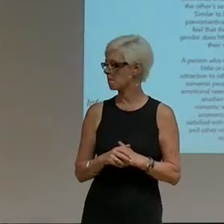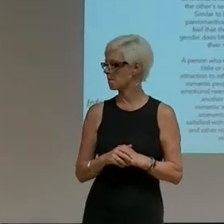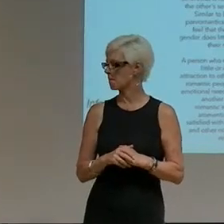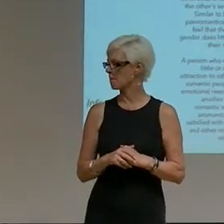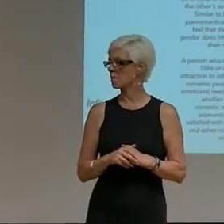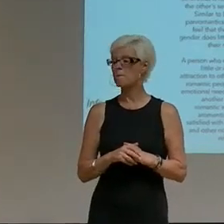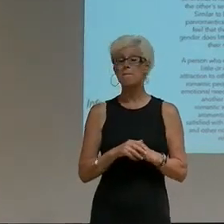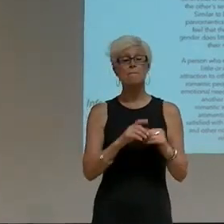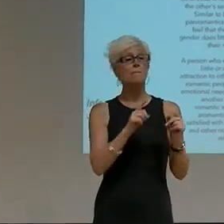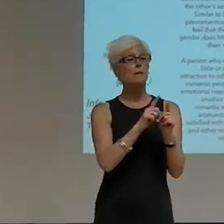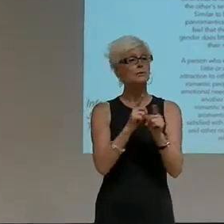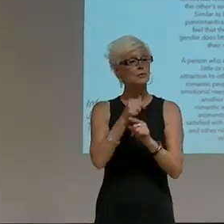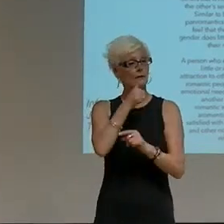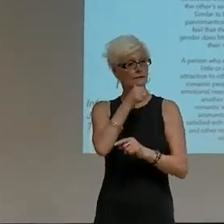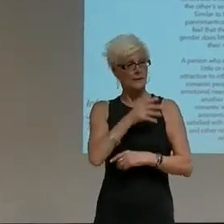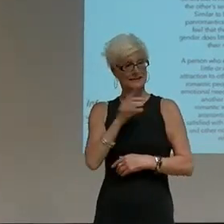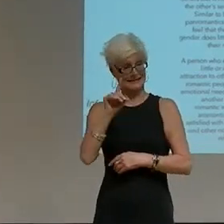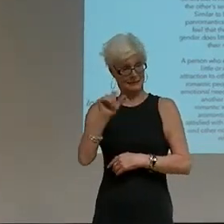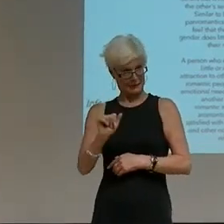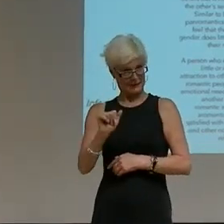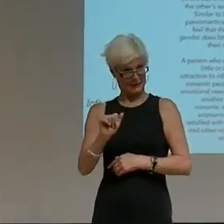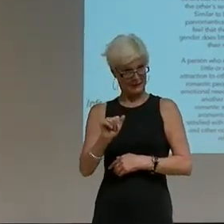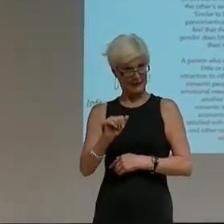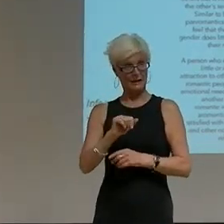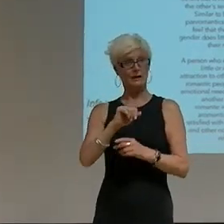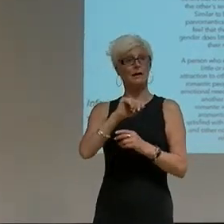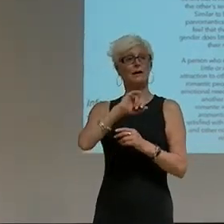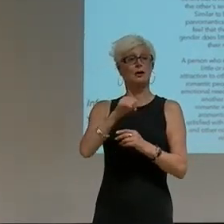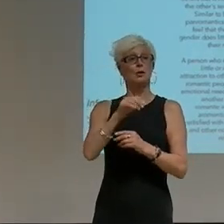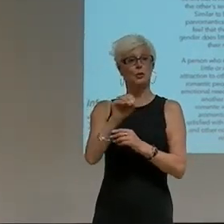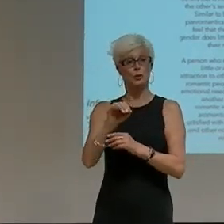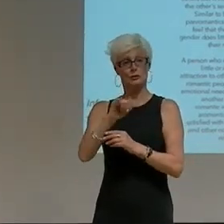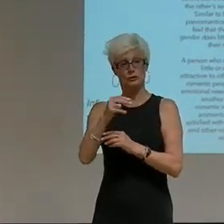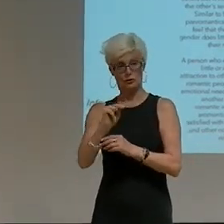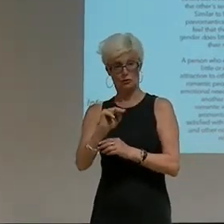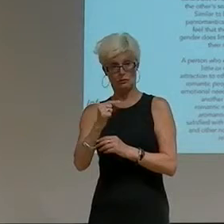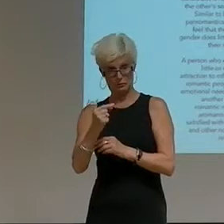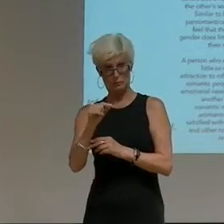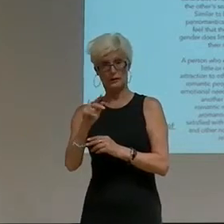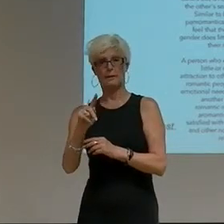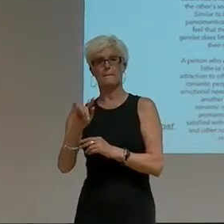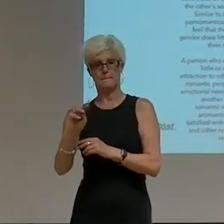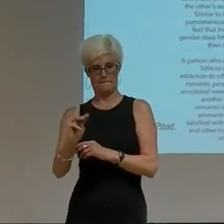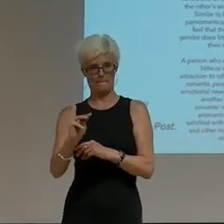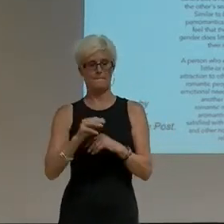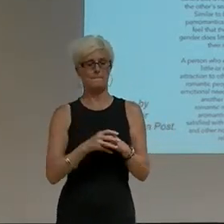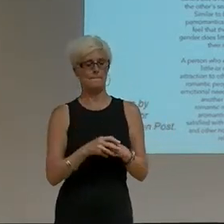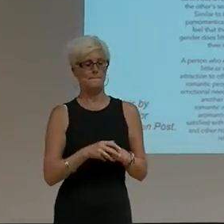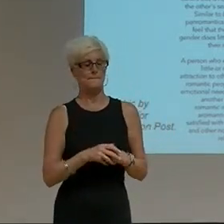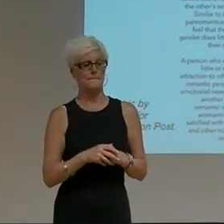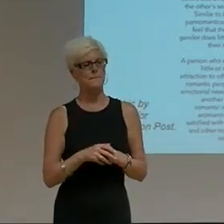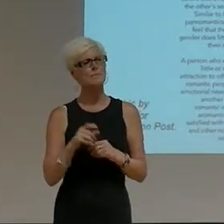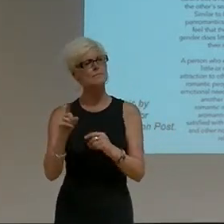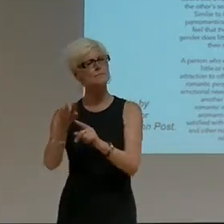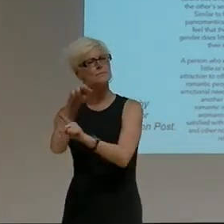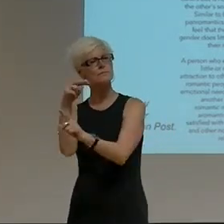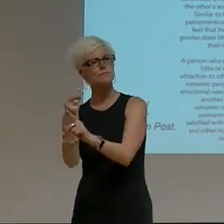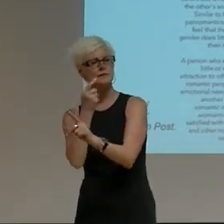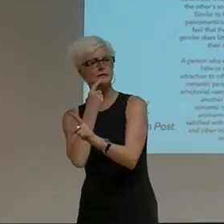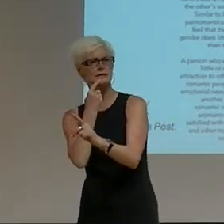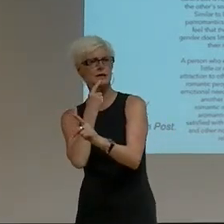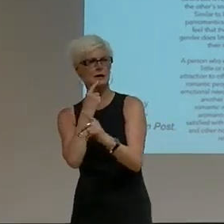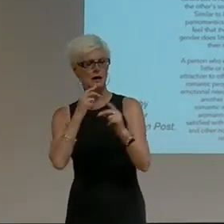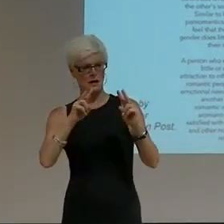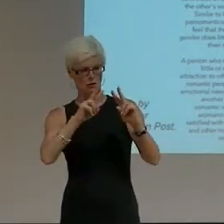Also, feminist disability scholar Yoon Jung Kim has argued that a critique of the